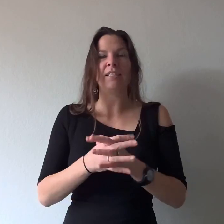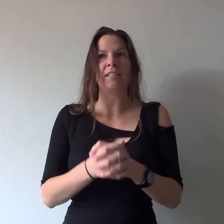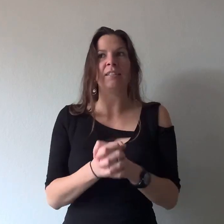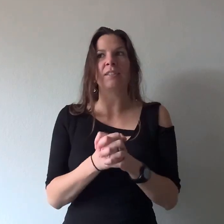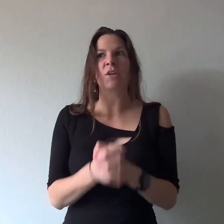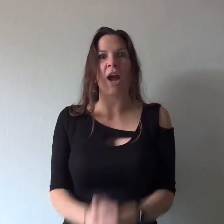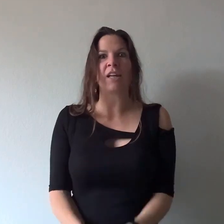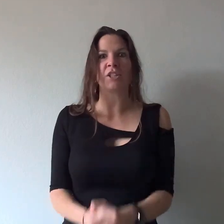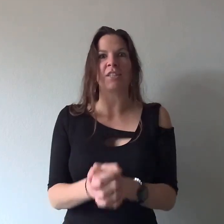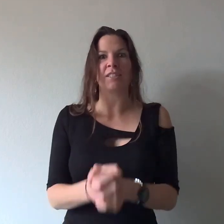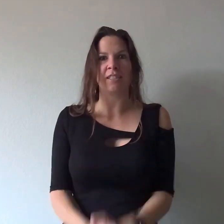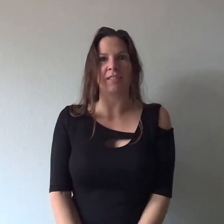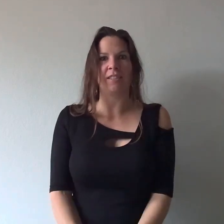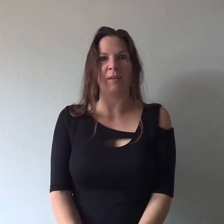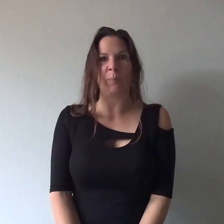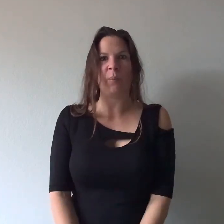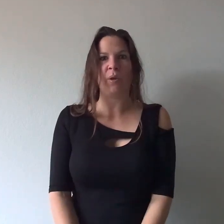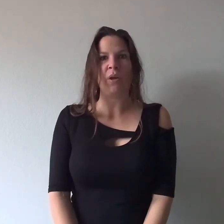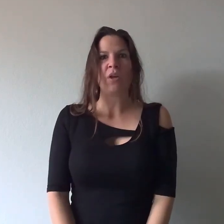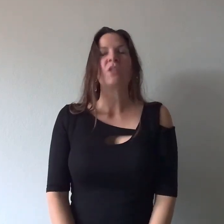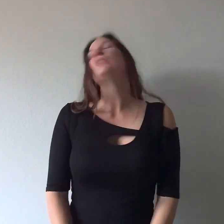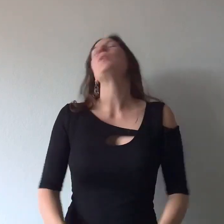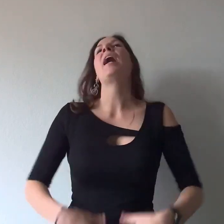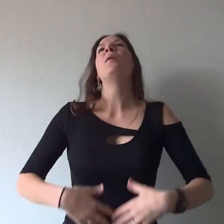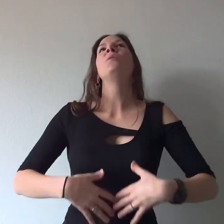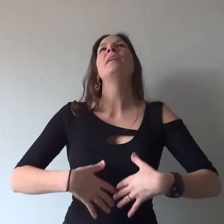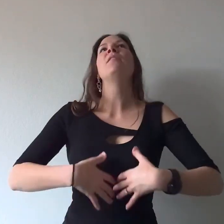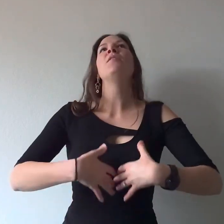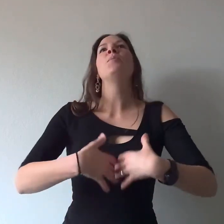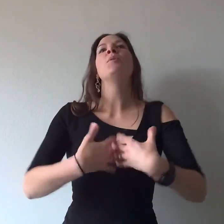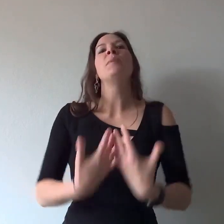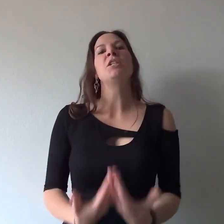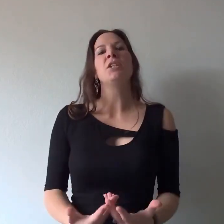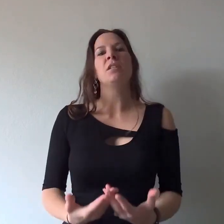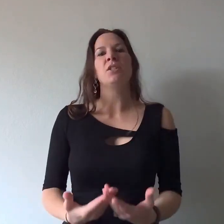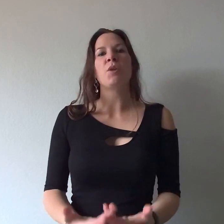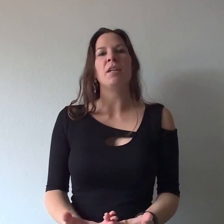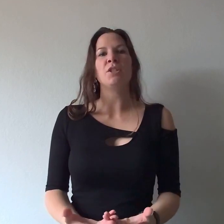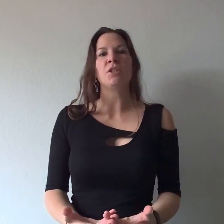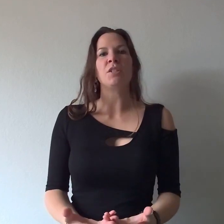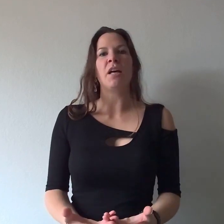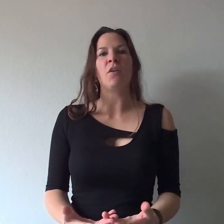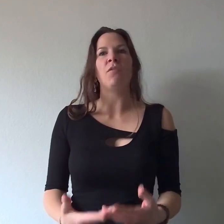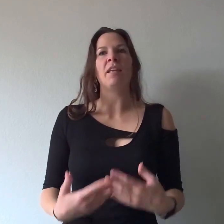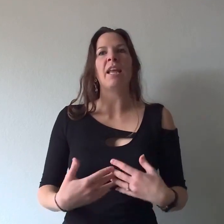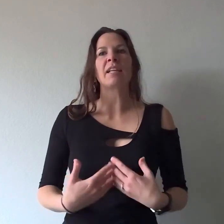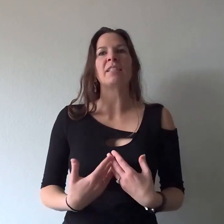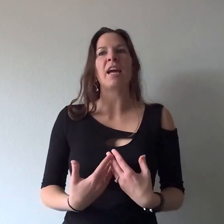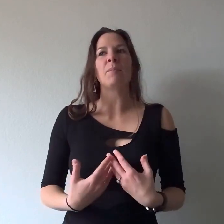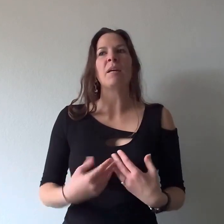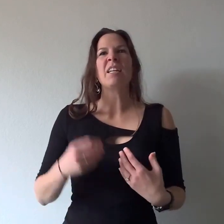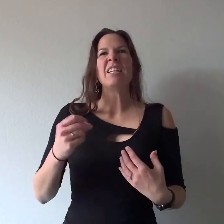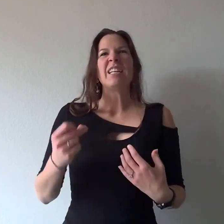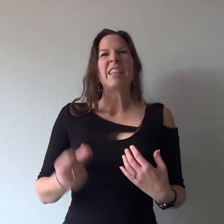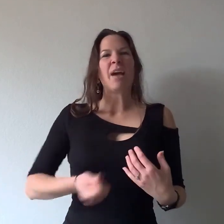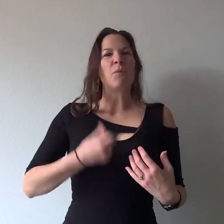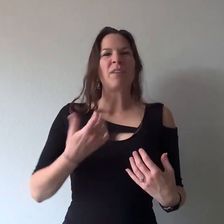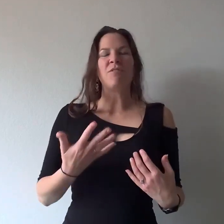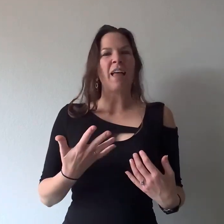didn't crash the system so that will give you permission to trust yourself that next time that red flag